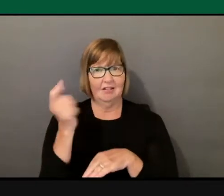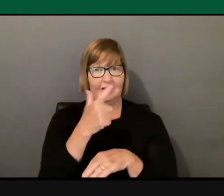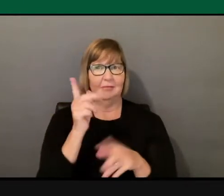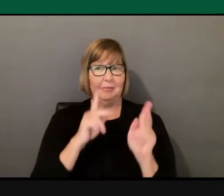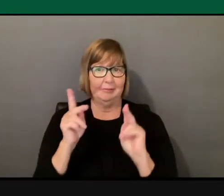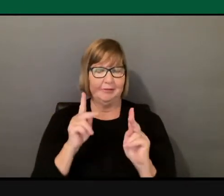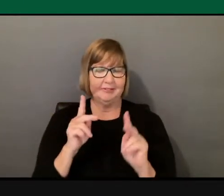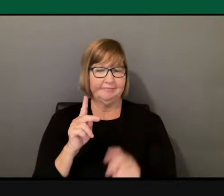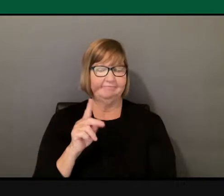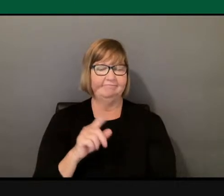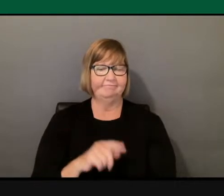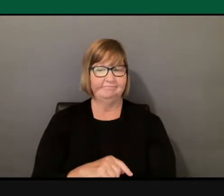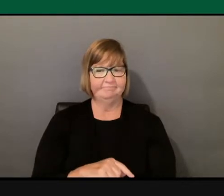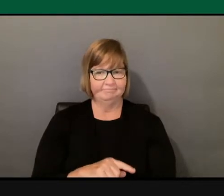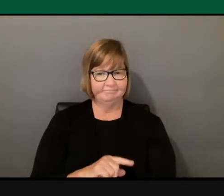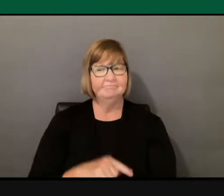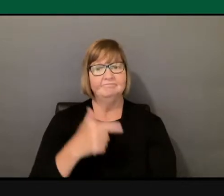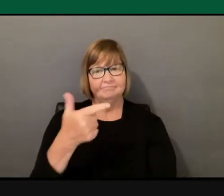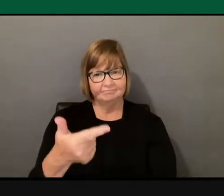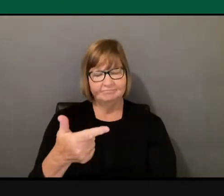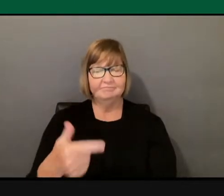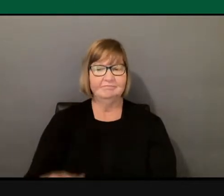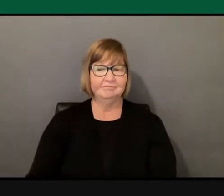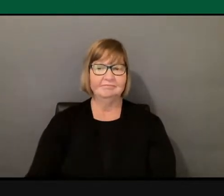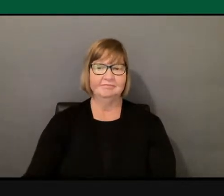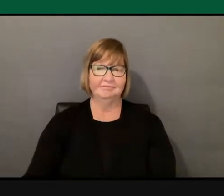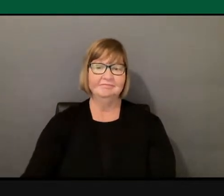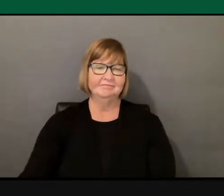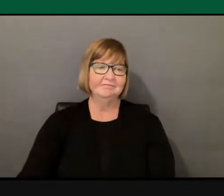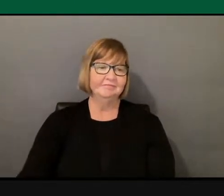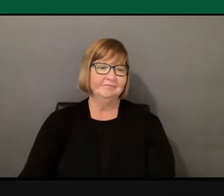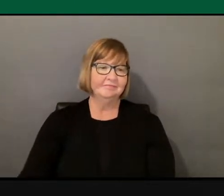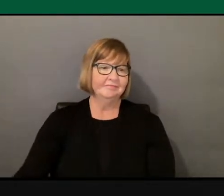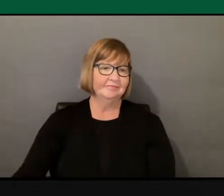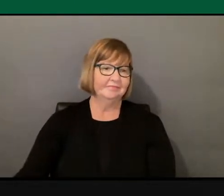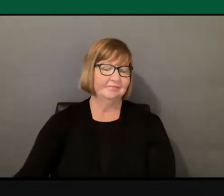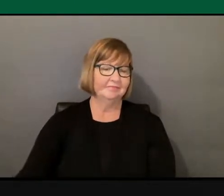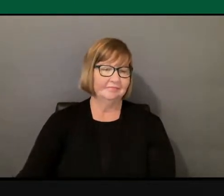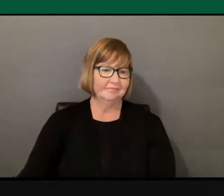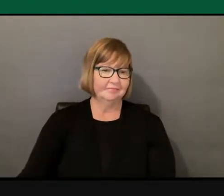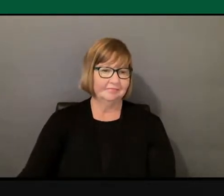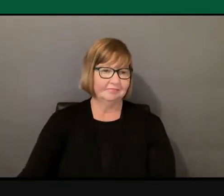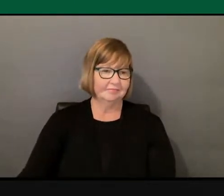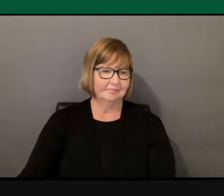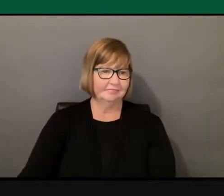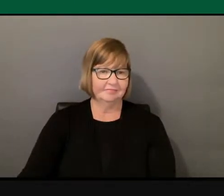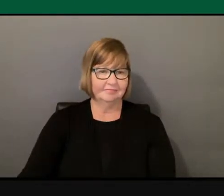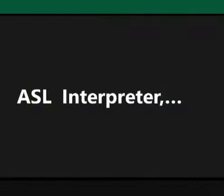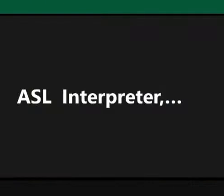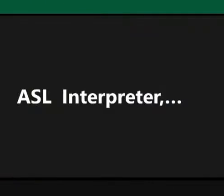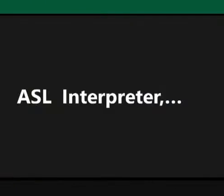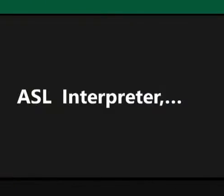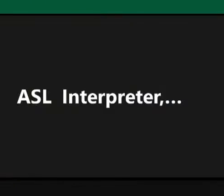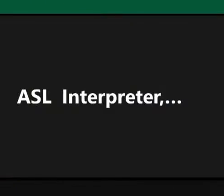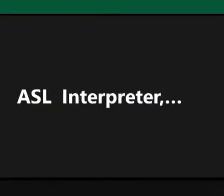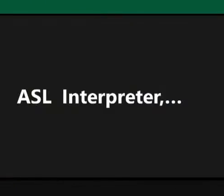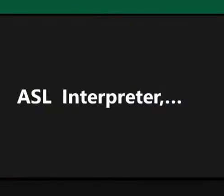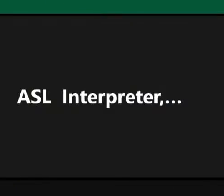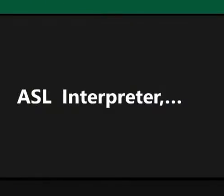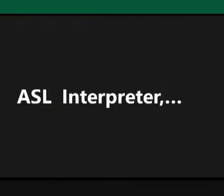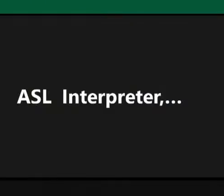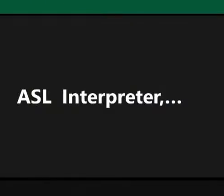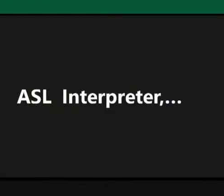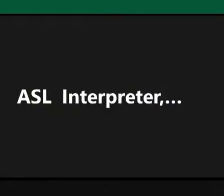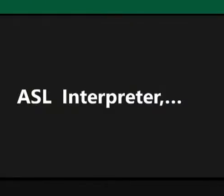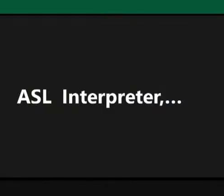And we have this thing of experience, but it's also an opportunity. We talk about post-growth,